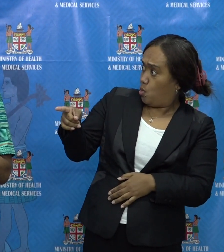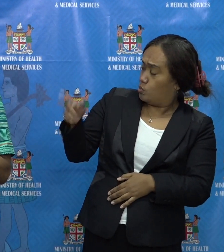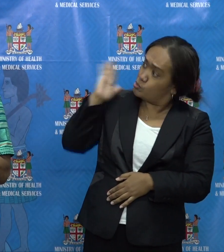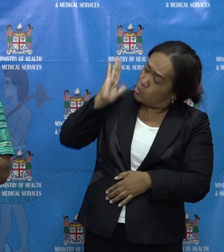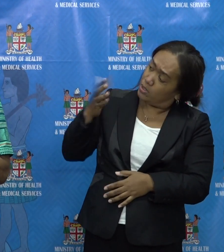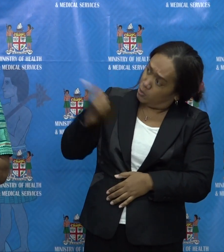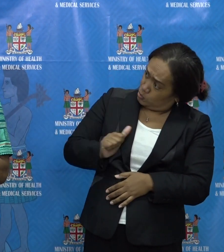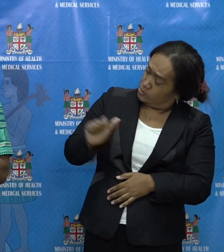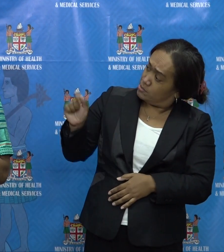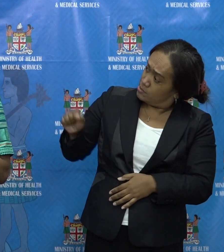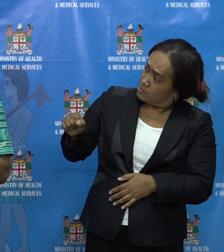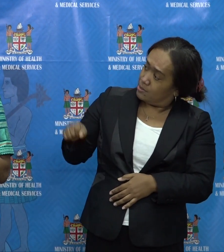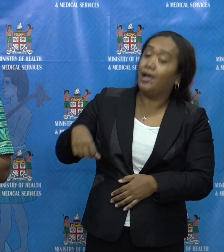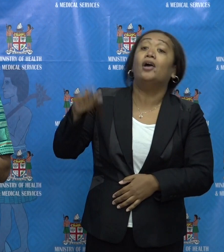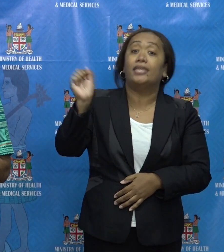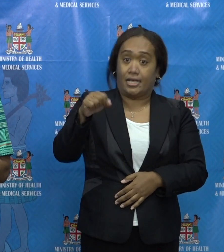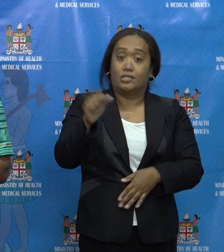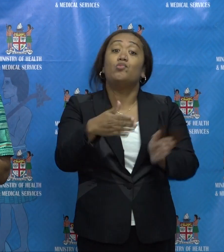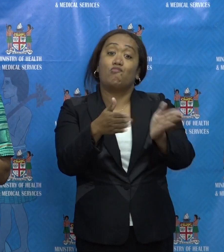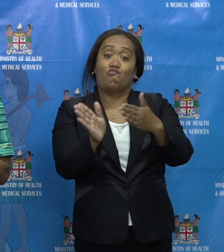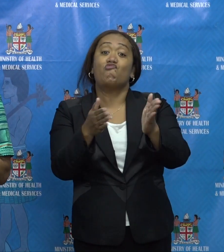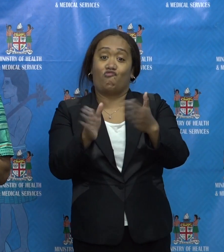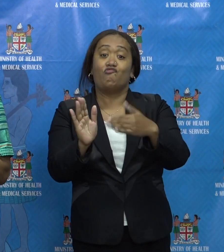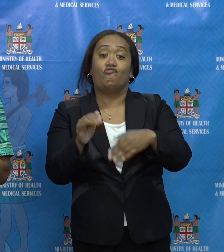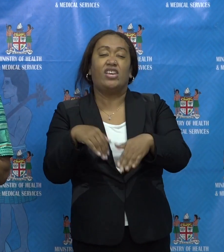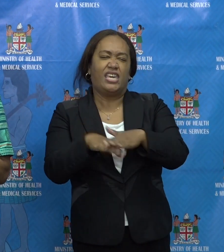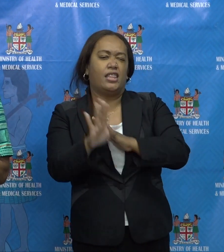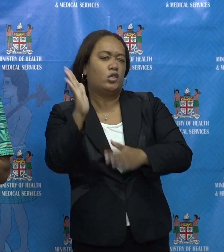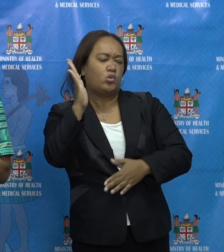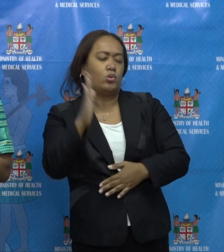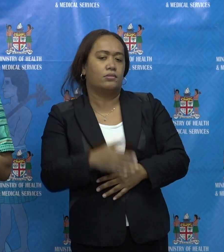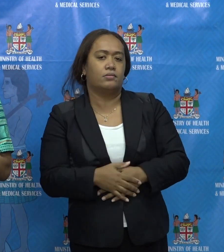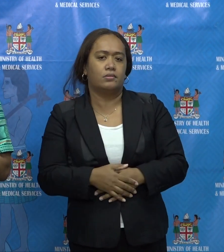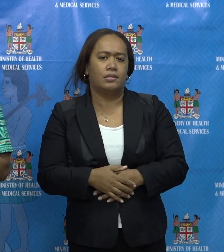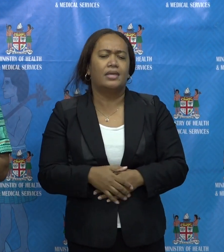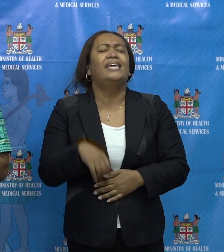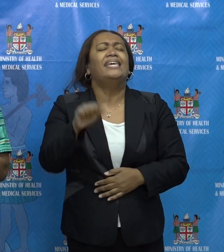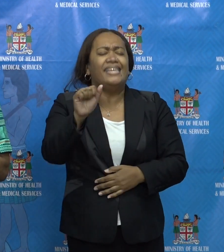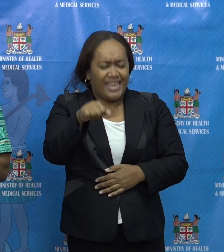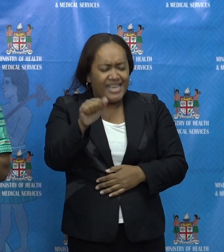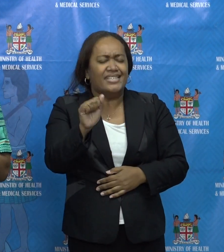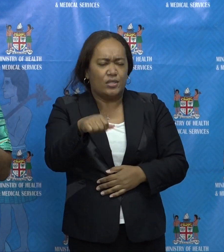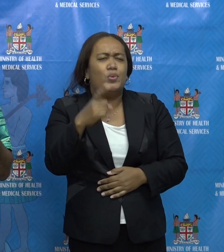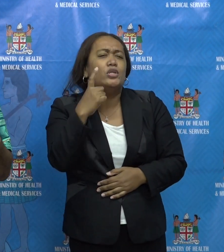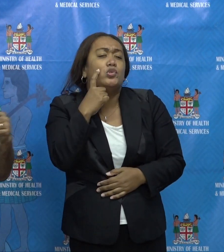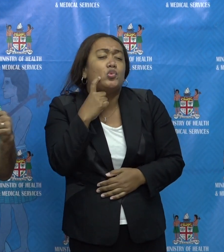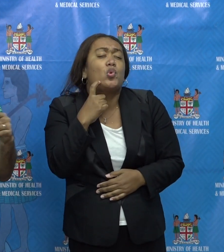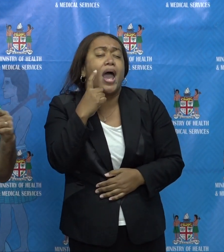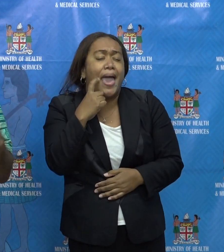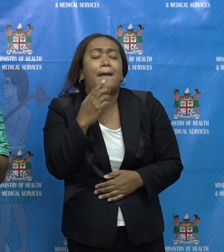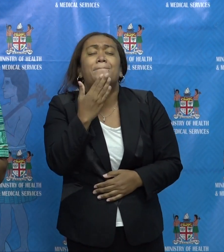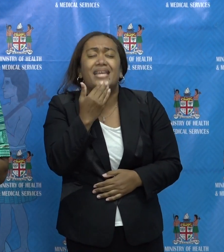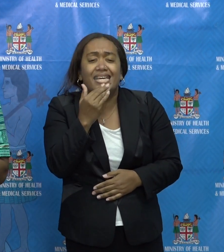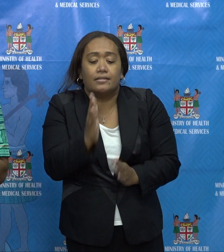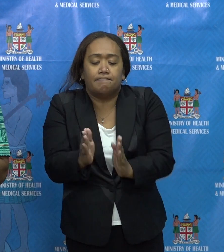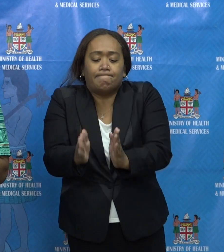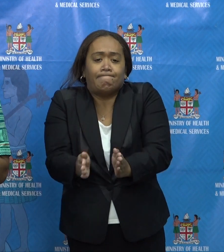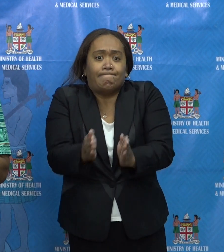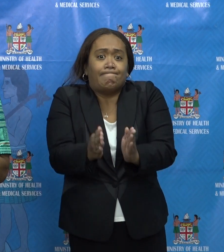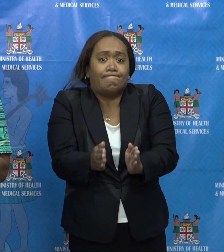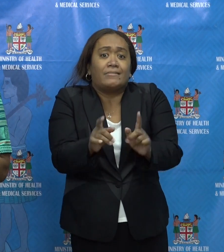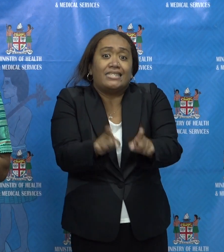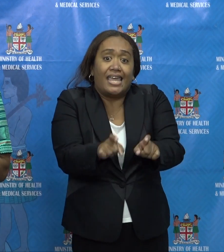to, we did, we moved into it, but I must admit that we are actually trying to keep ourselves confined to hospitals.